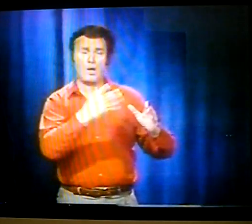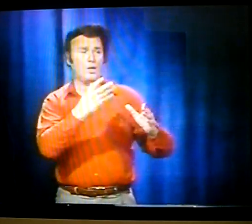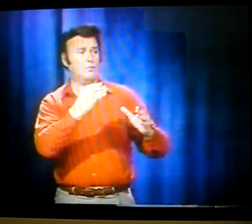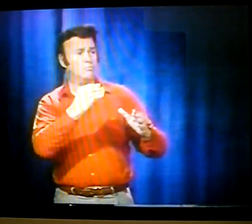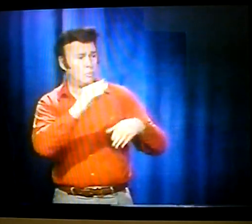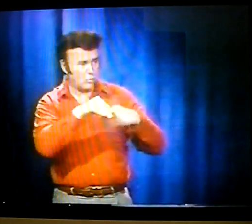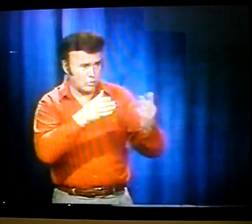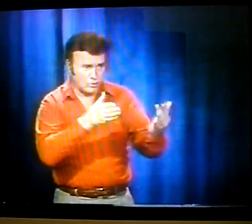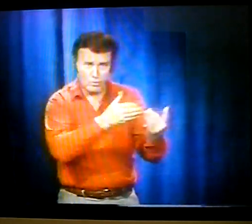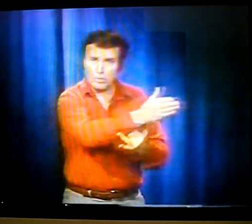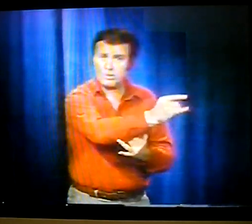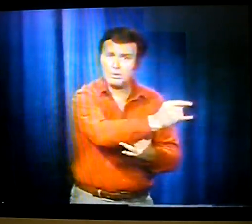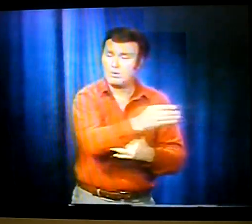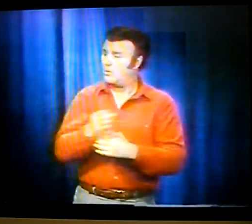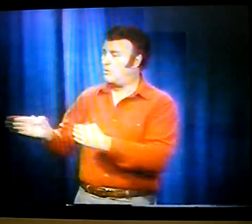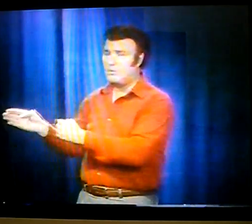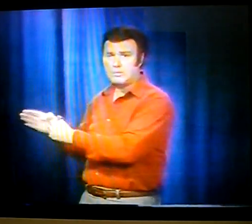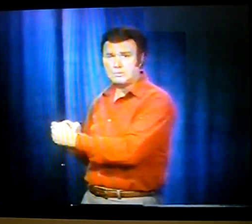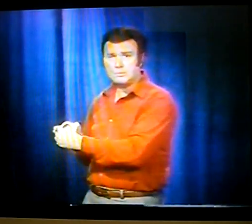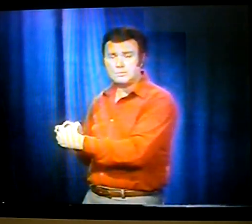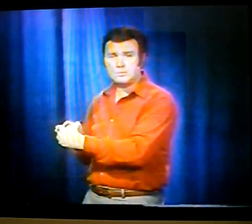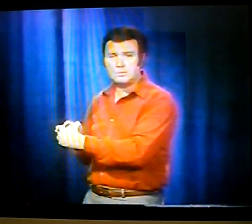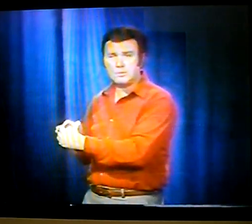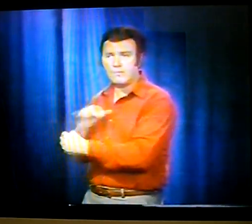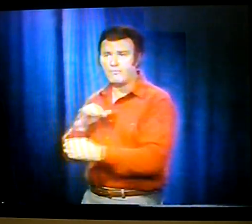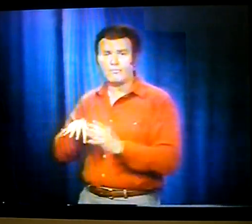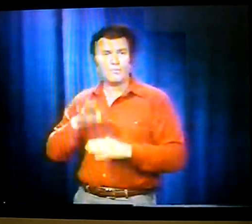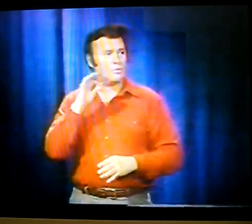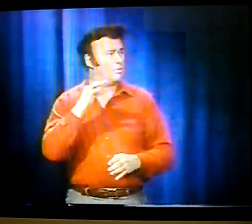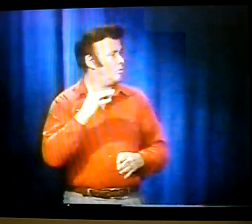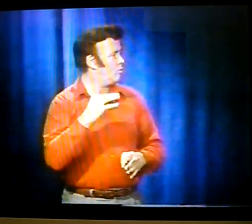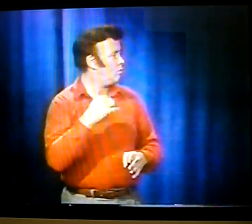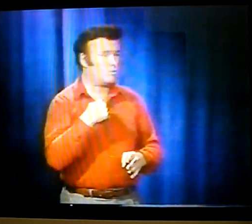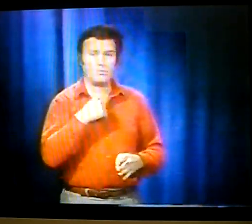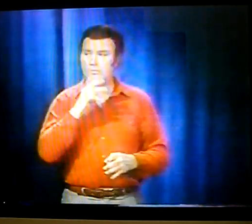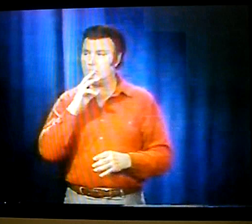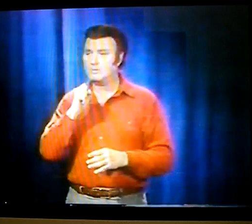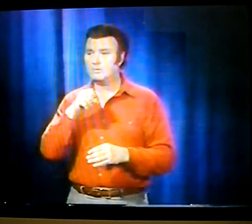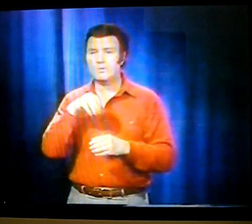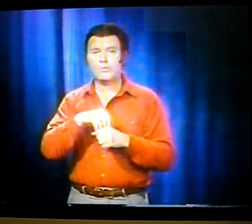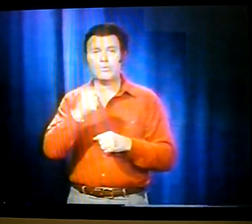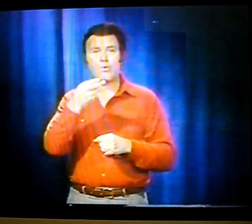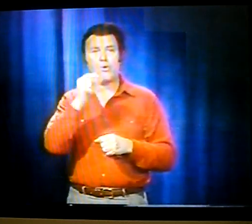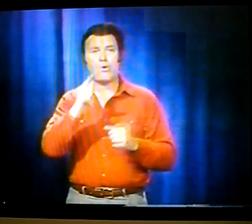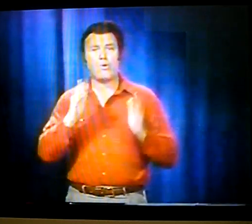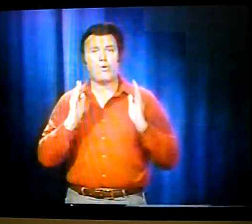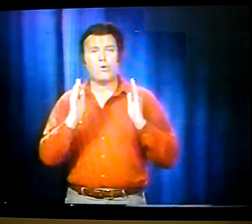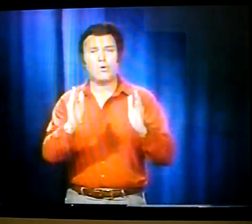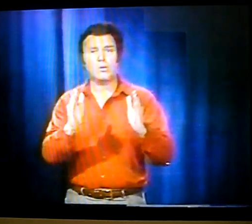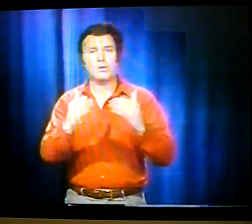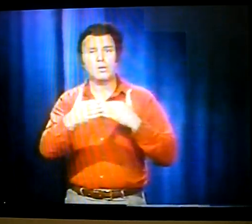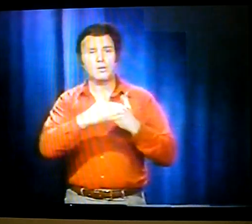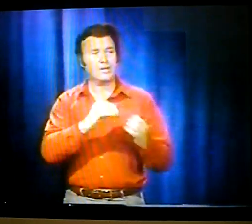out the door, closed it behind me, and found myself in the hallway